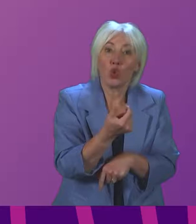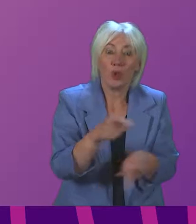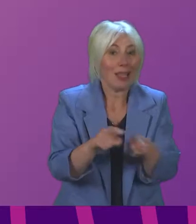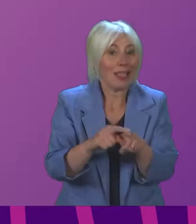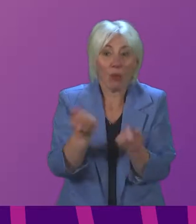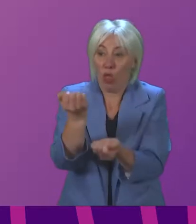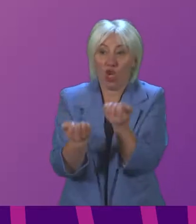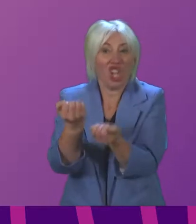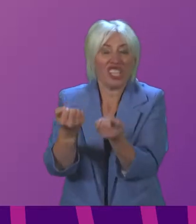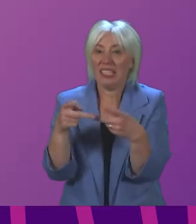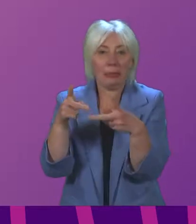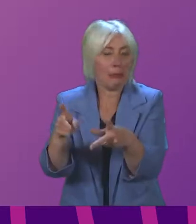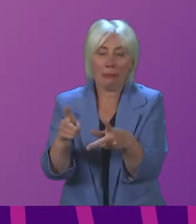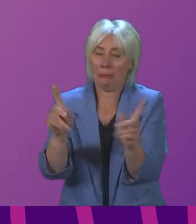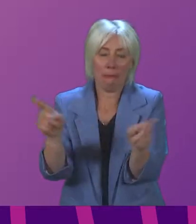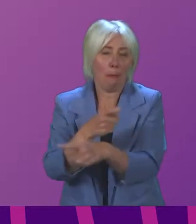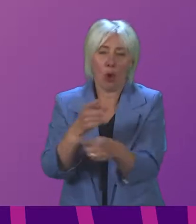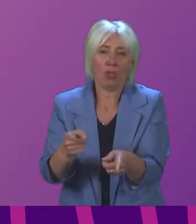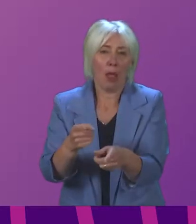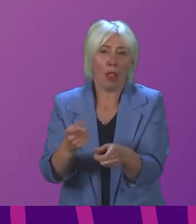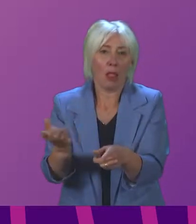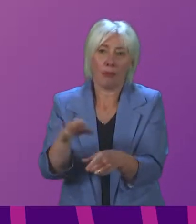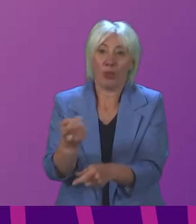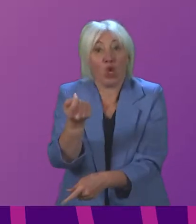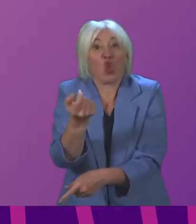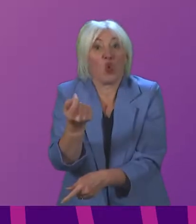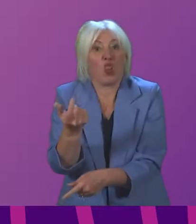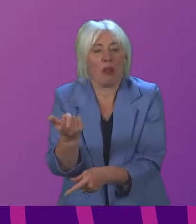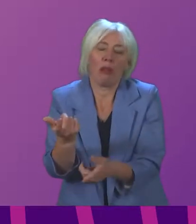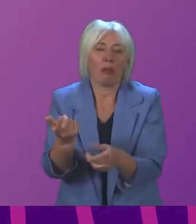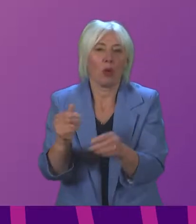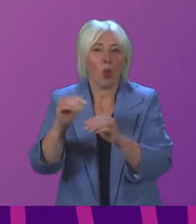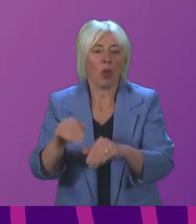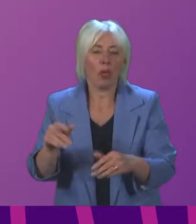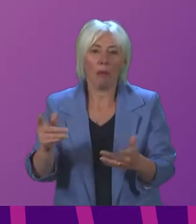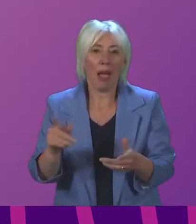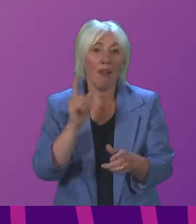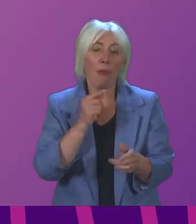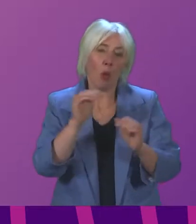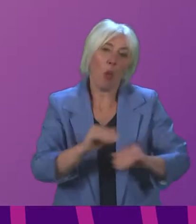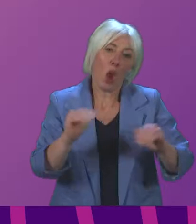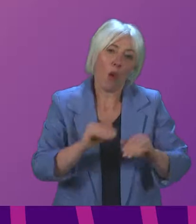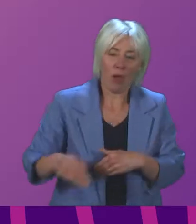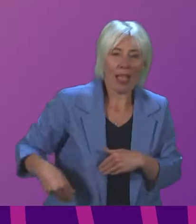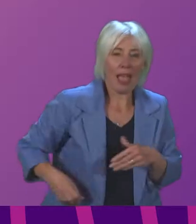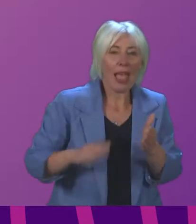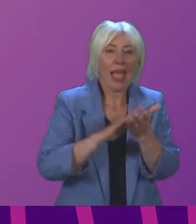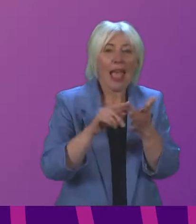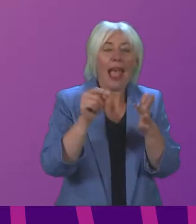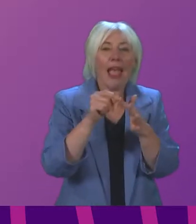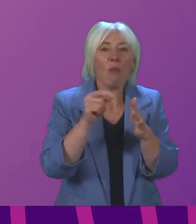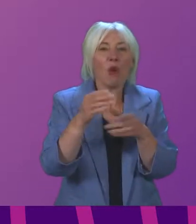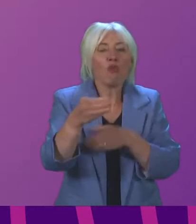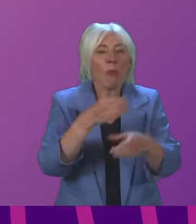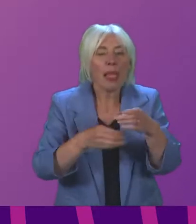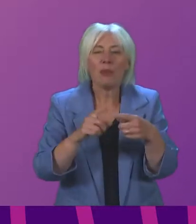waiting times that we heard about as well. And I accept that it's hard to hear from many waiting for a hip replacement or similar non-emergency